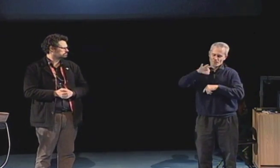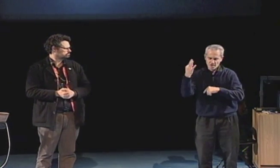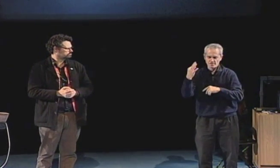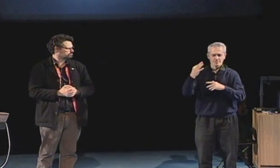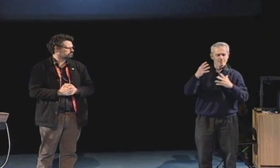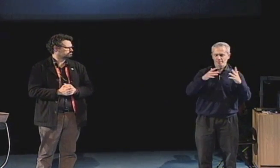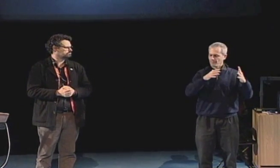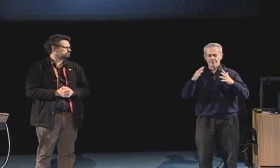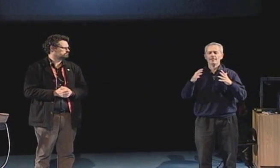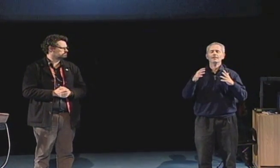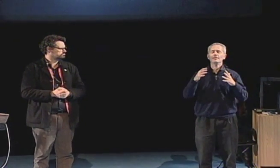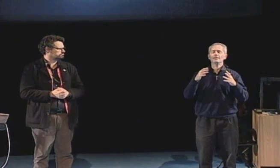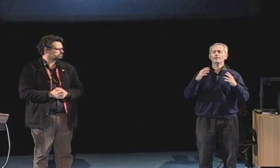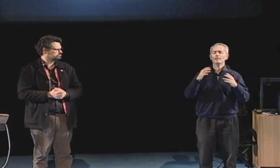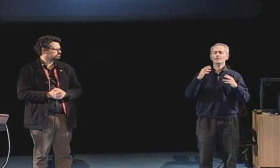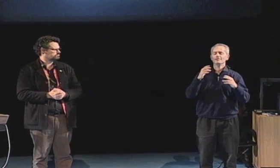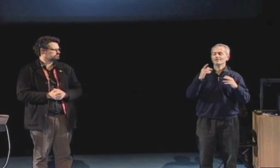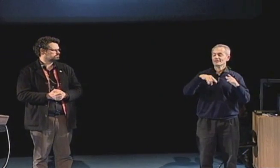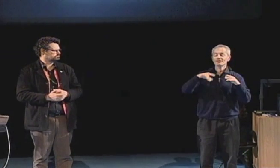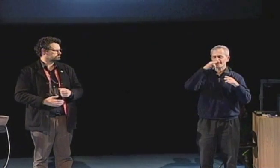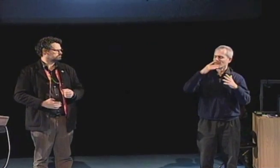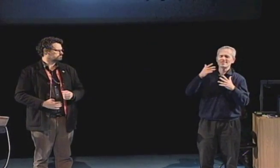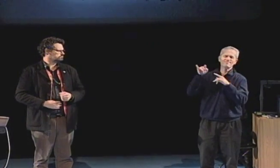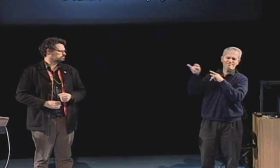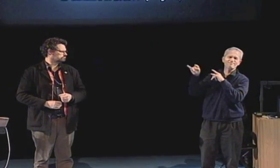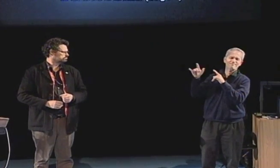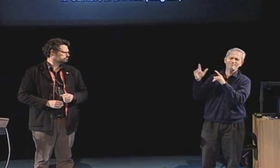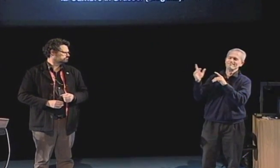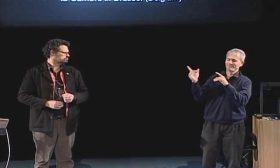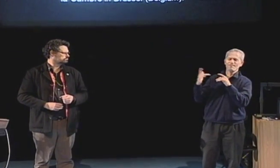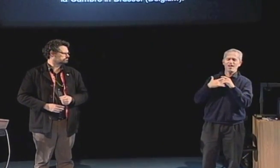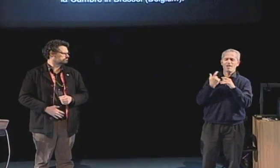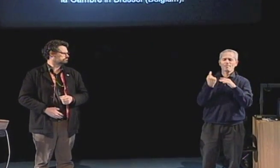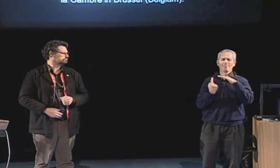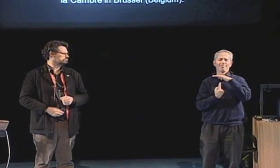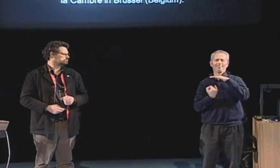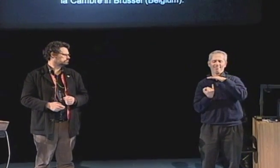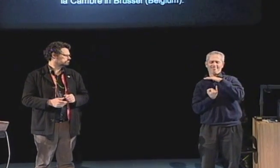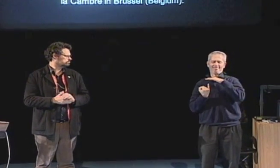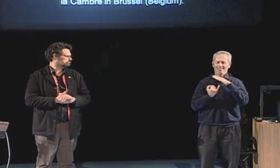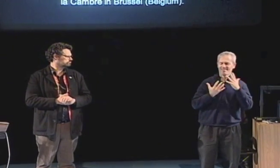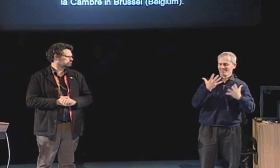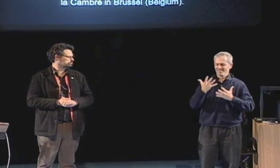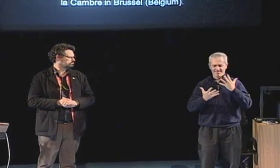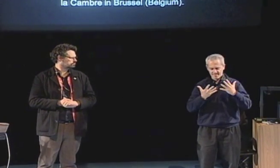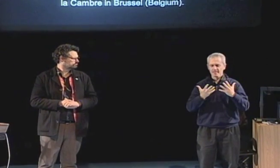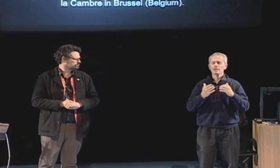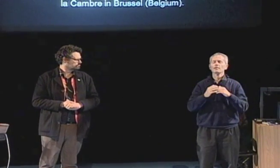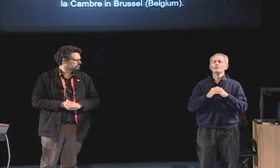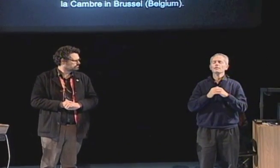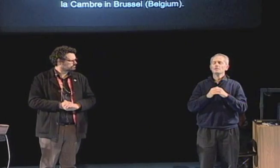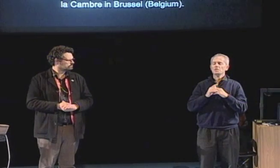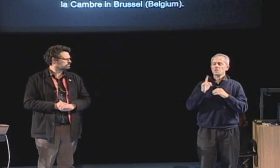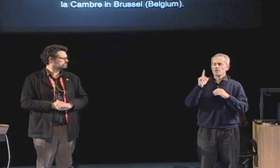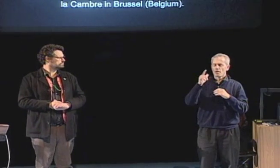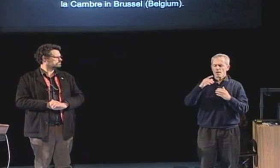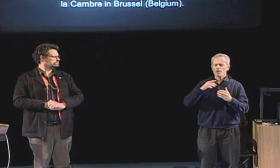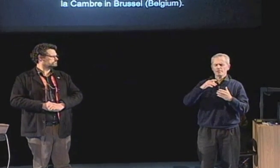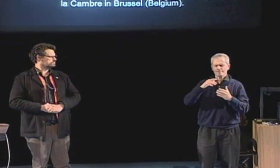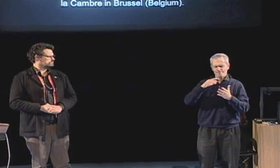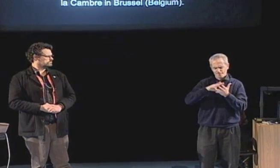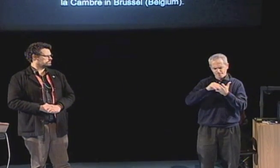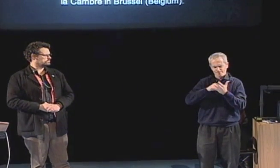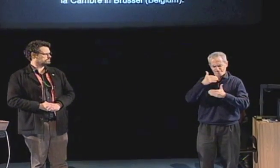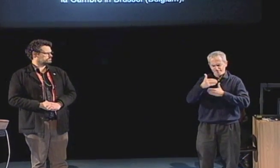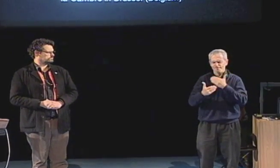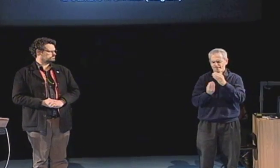my voice and my auditory skills, I then learned sign language but I was having mixed feelings. I